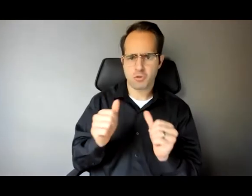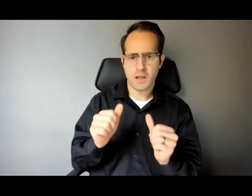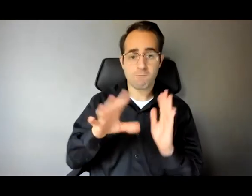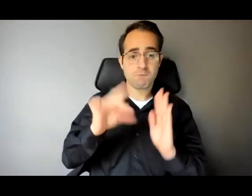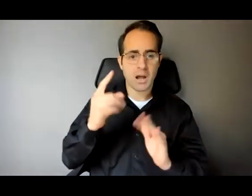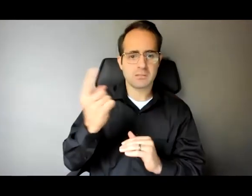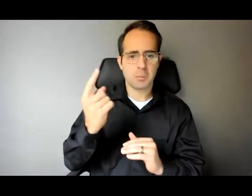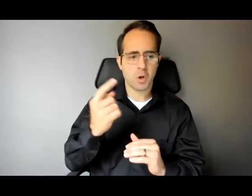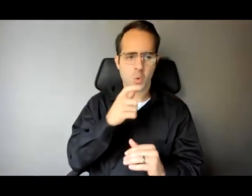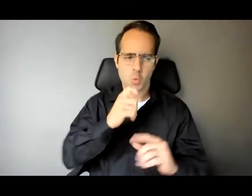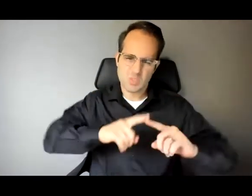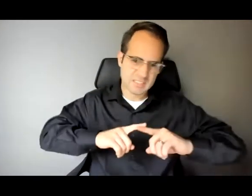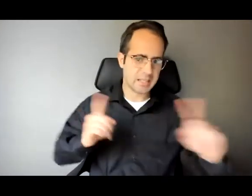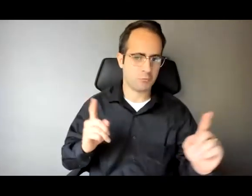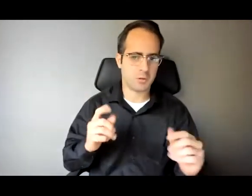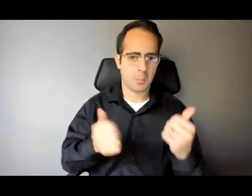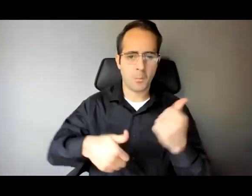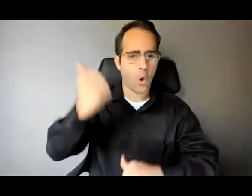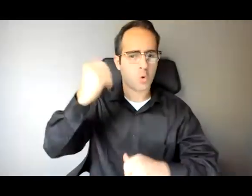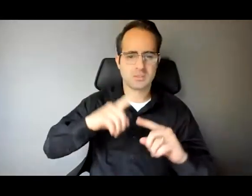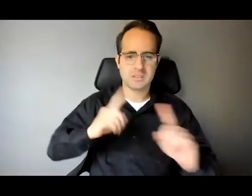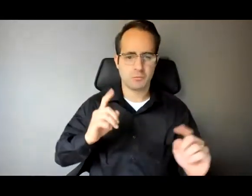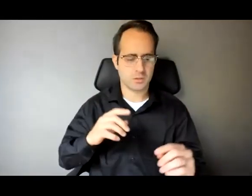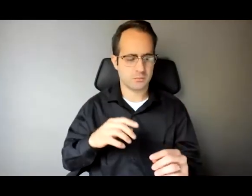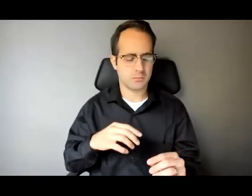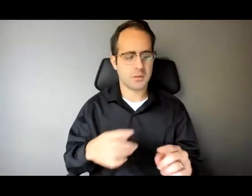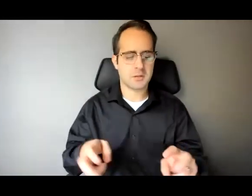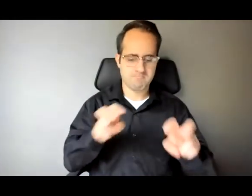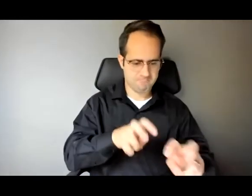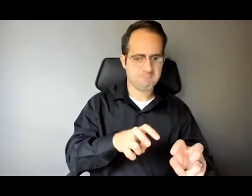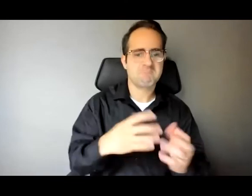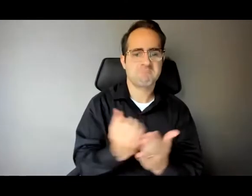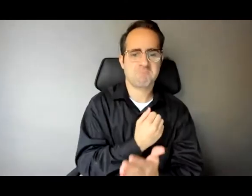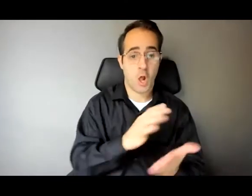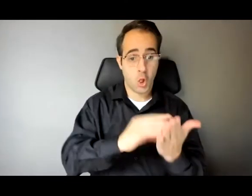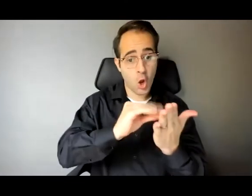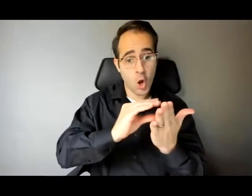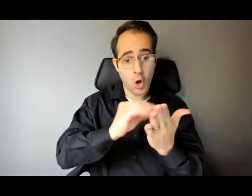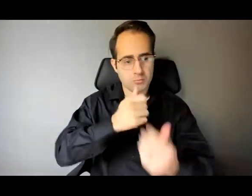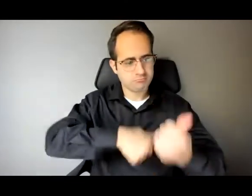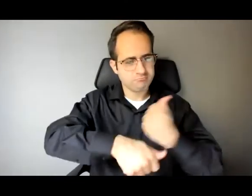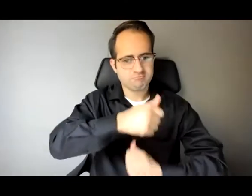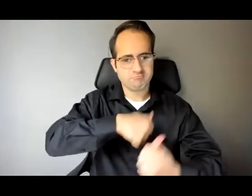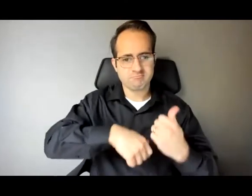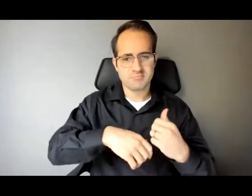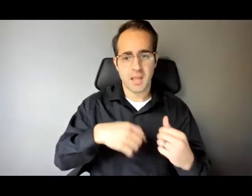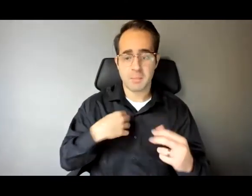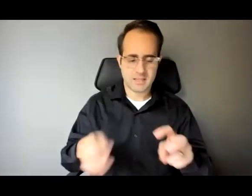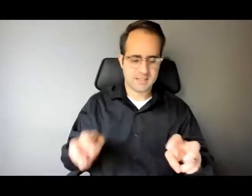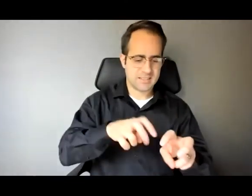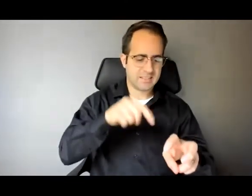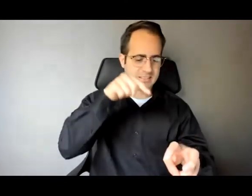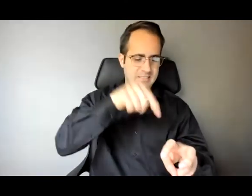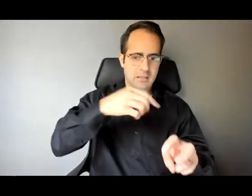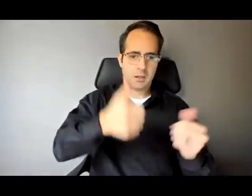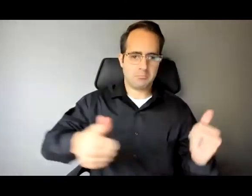and I do that because I think there's a moment to try to learn from each other and I sat next to the head of the Michigan Department of